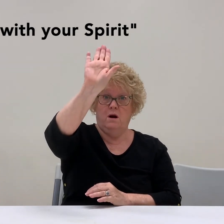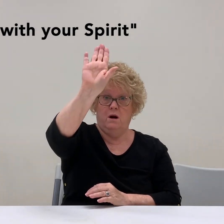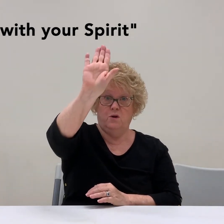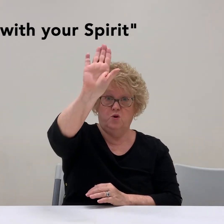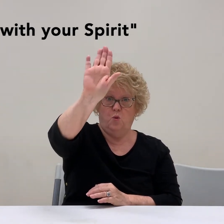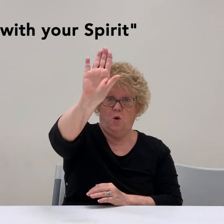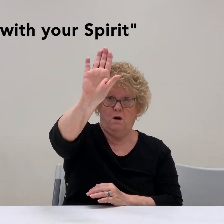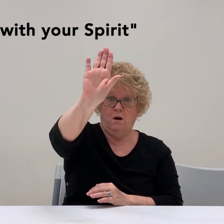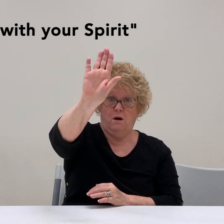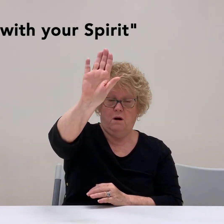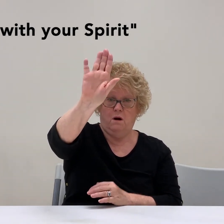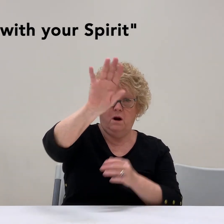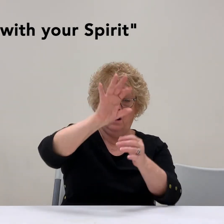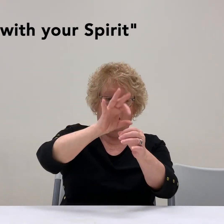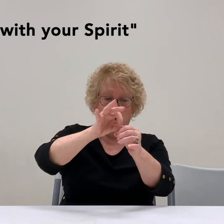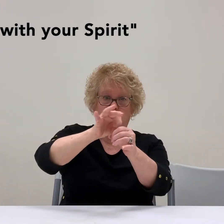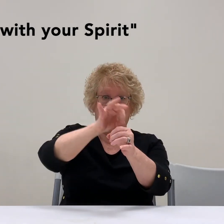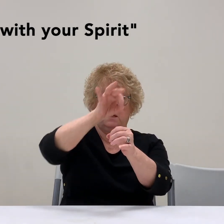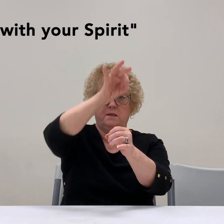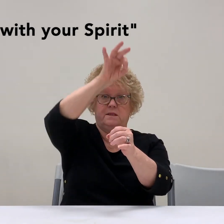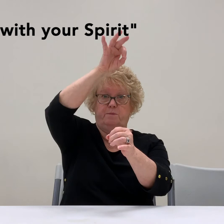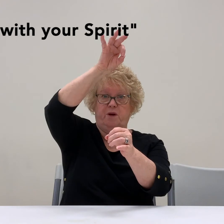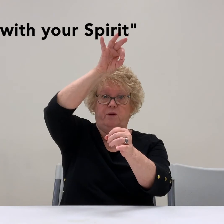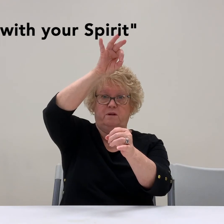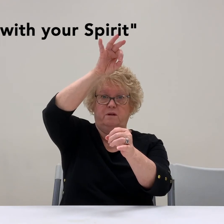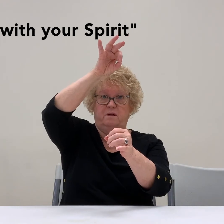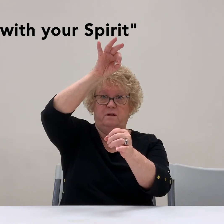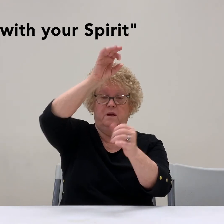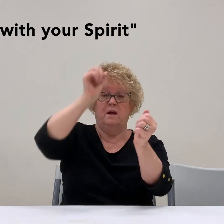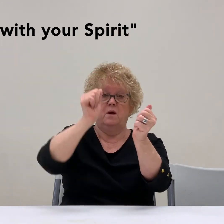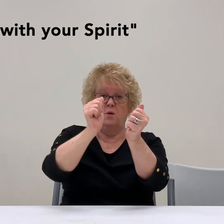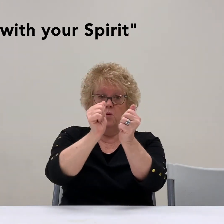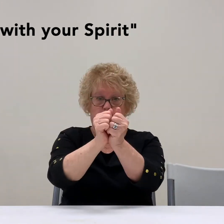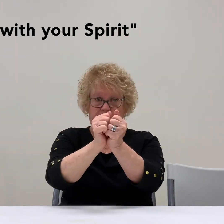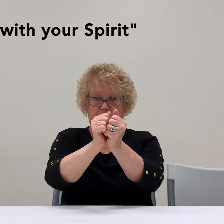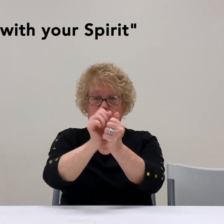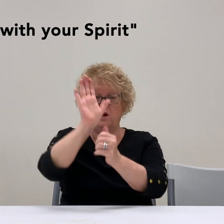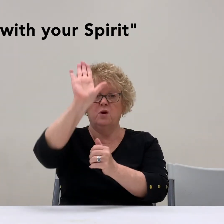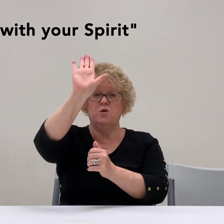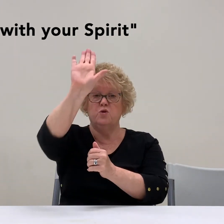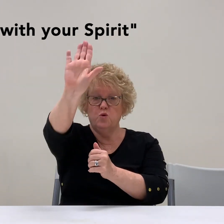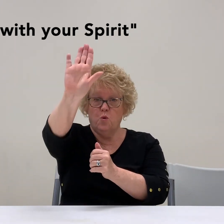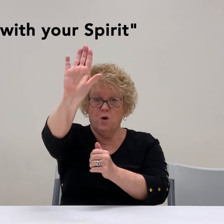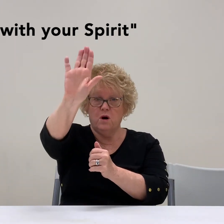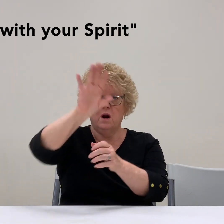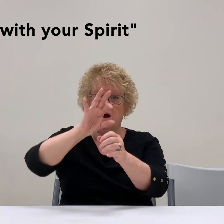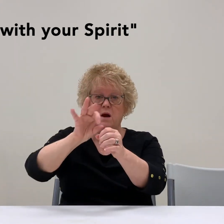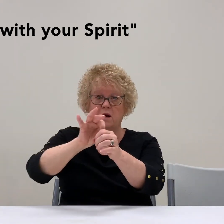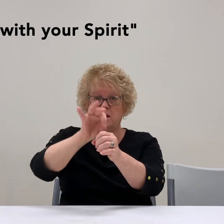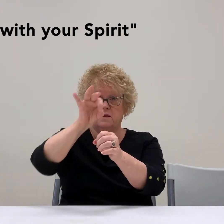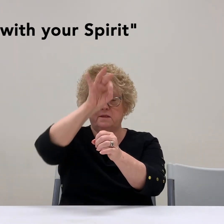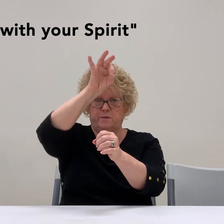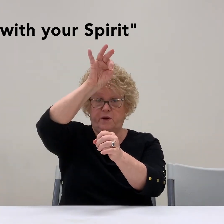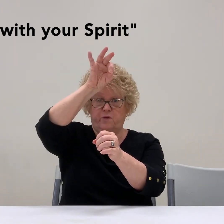your spirit. With your spirit.